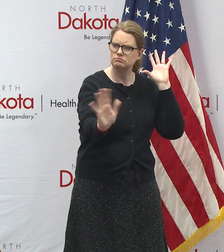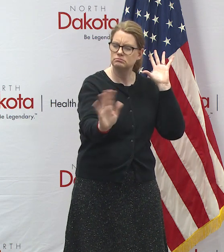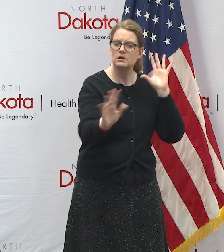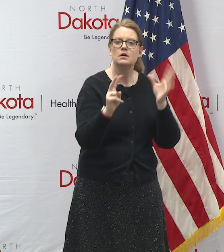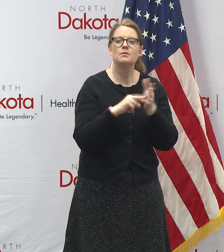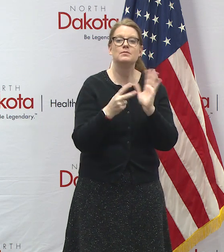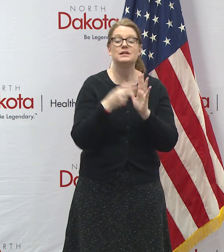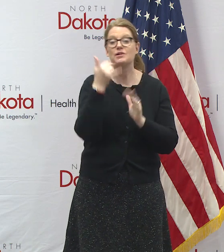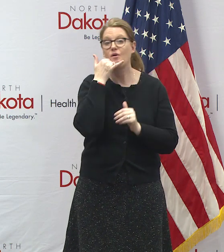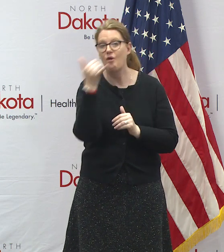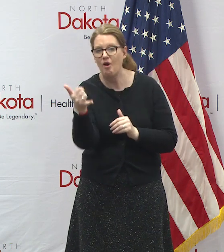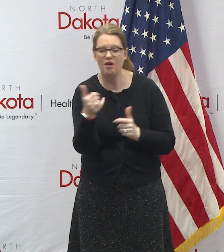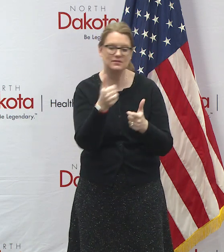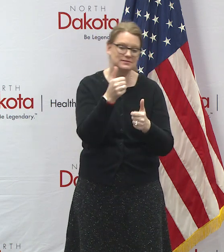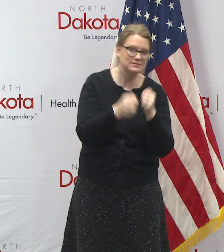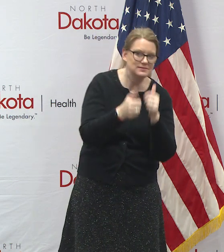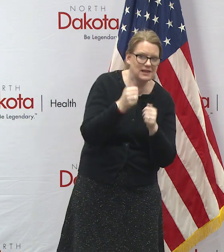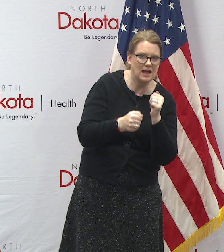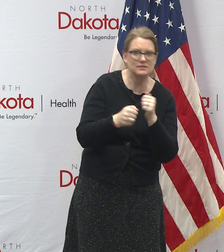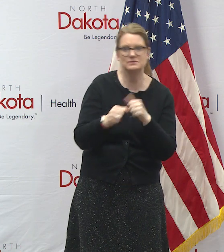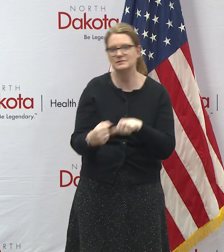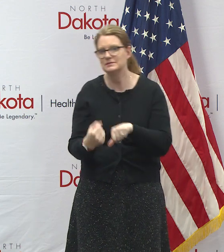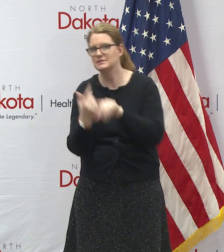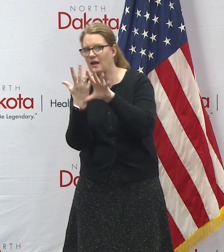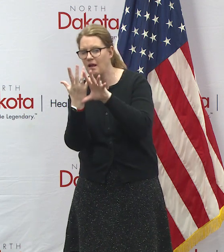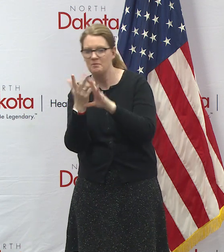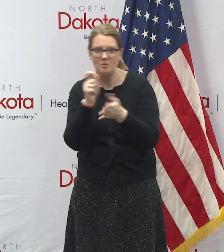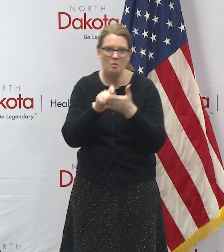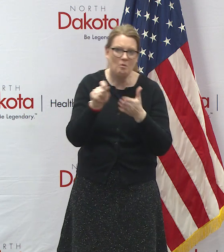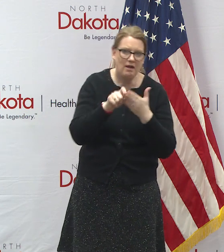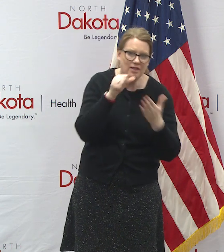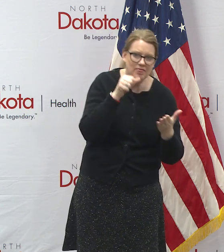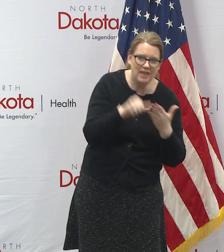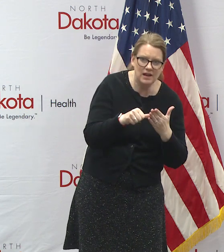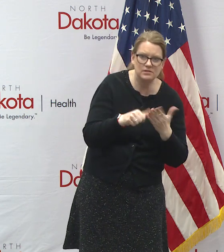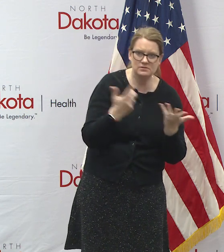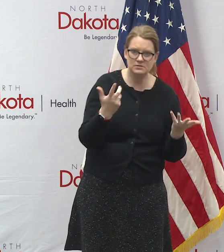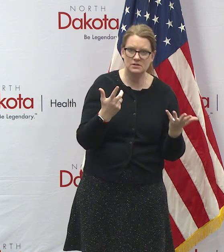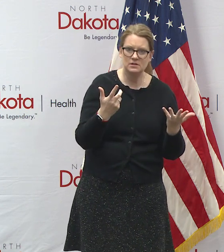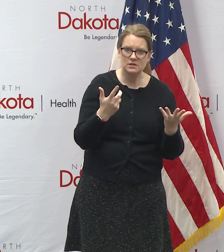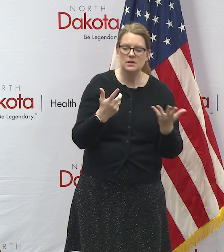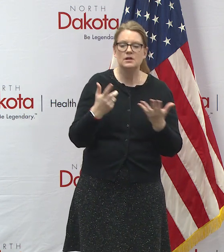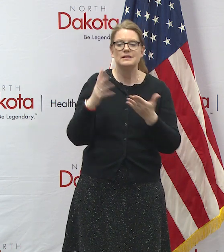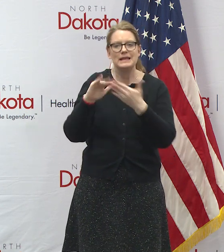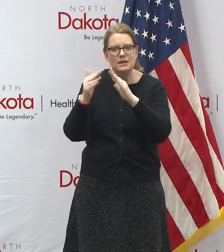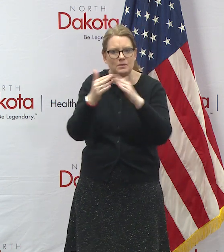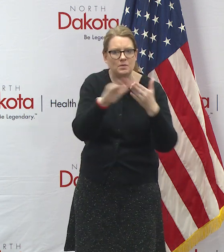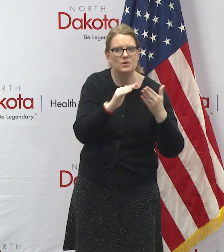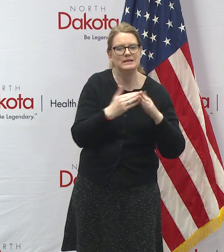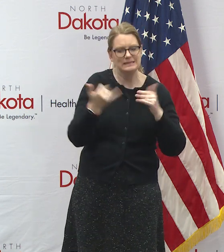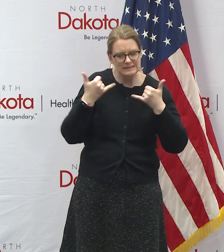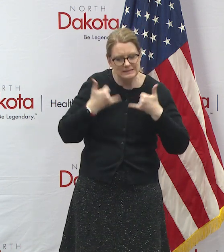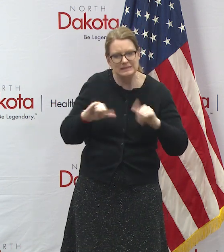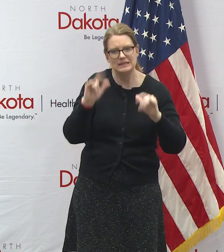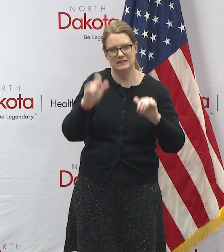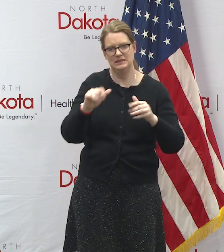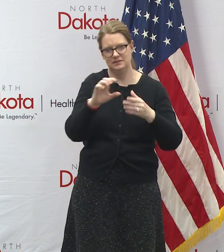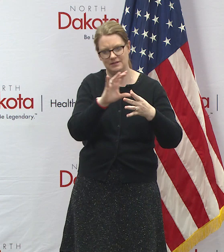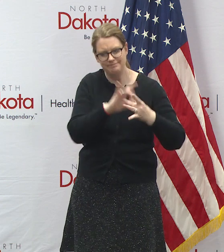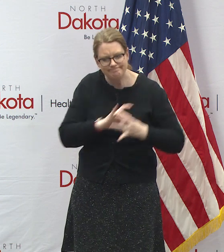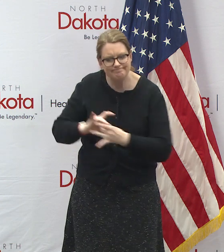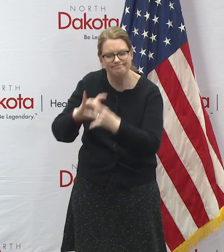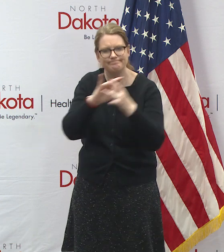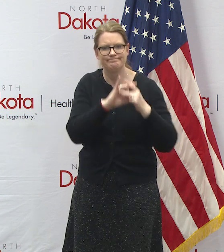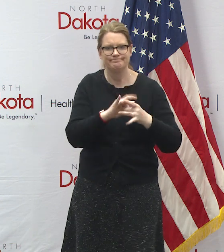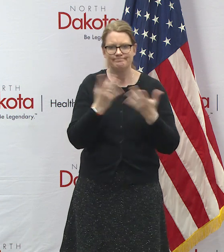letters uh we're all in this together and we want to make sure that we keep our communities intact and we want to thank all of our all the organizations all